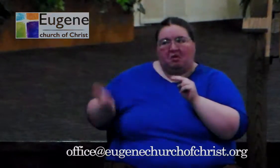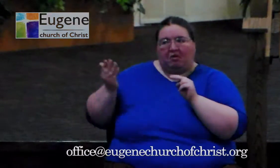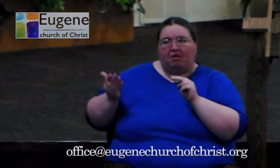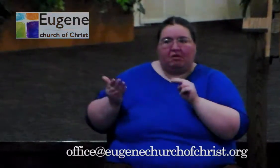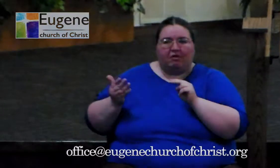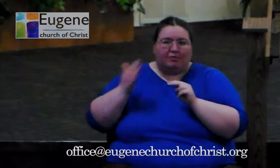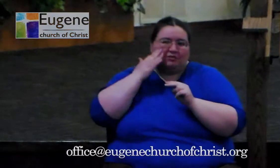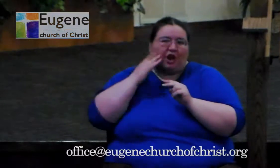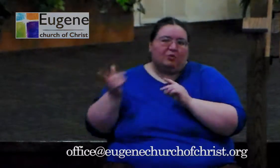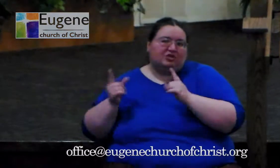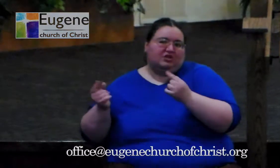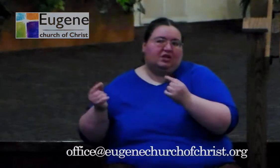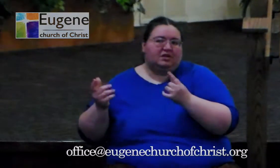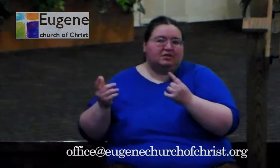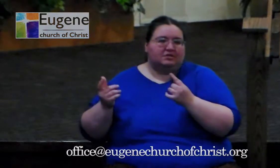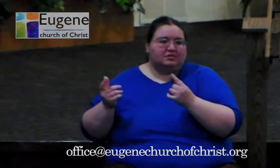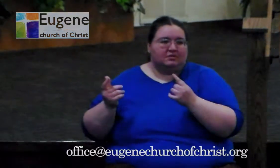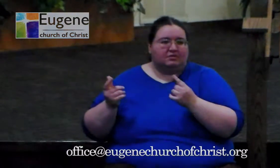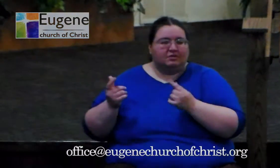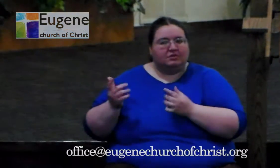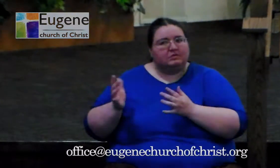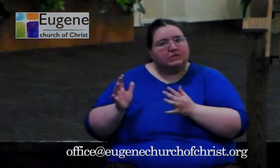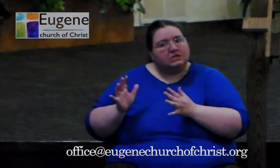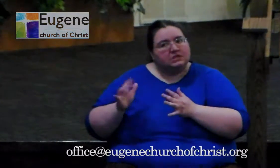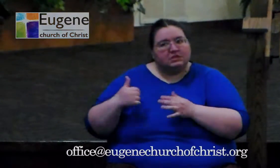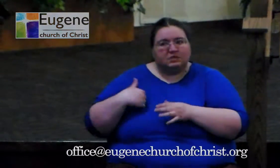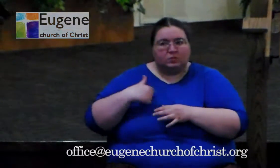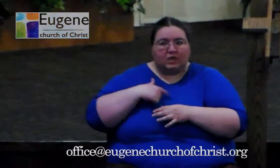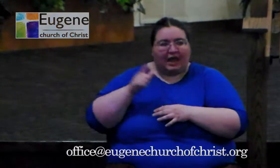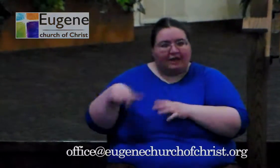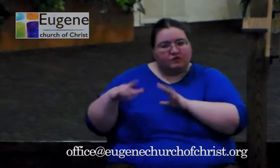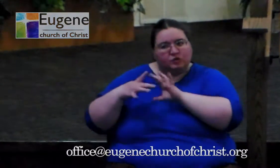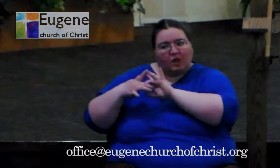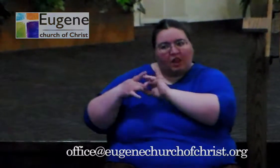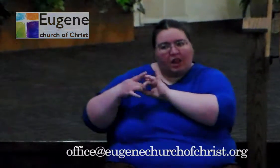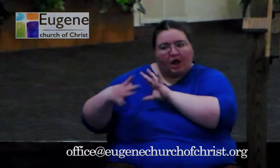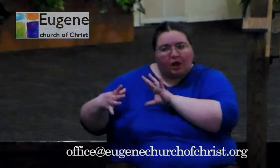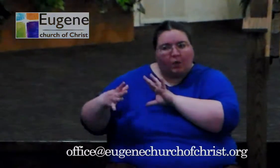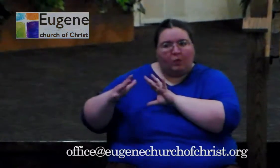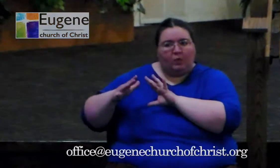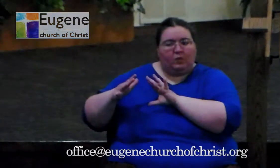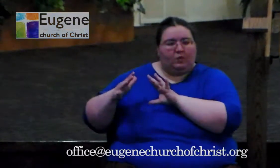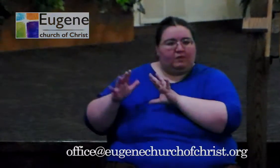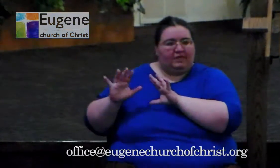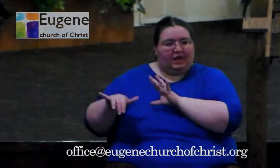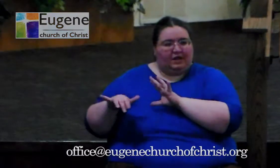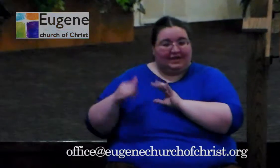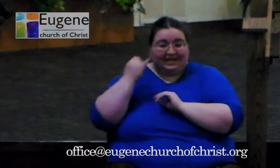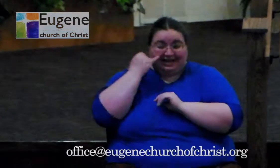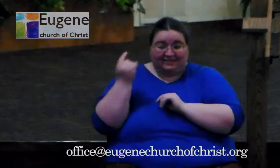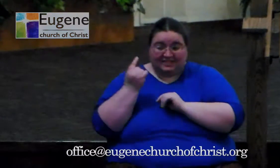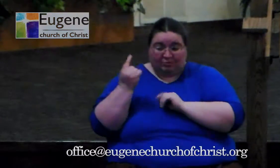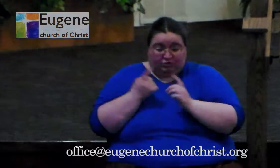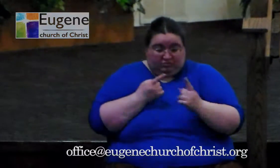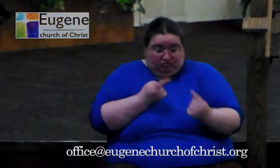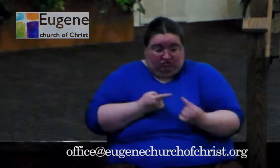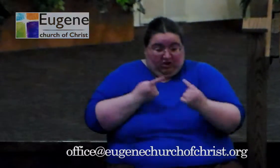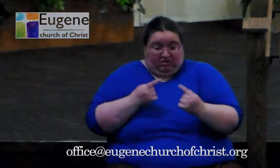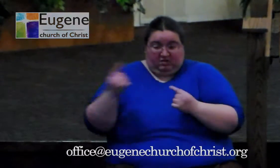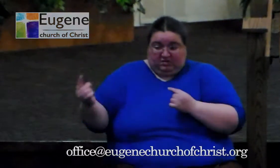We got to let go of some of that stuff. When someone comes to you with a struggle as a brother or a sister, and all we see